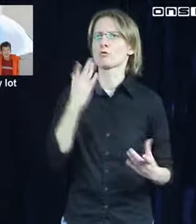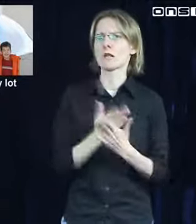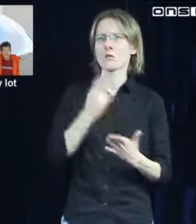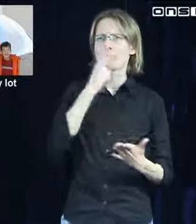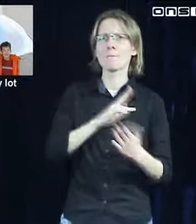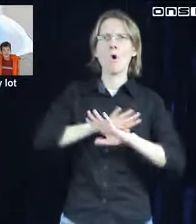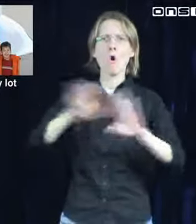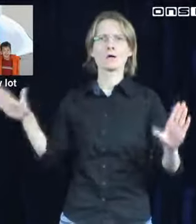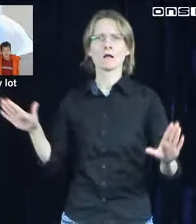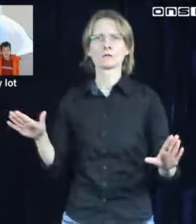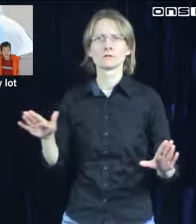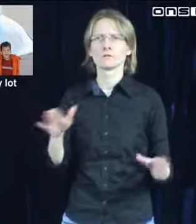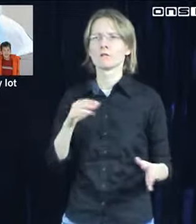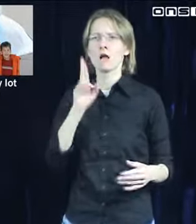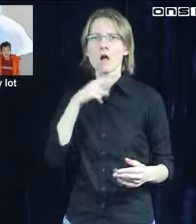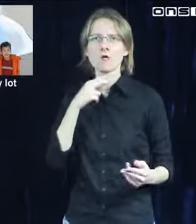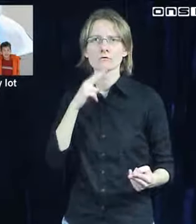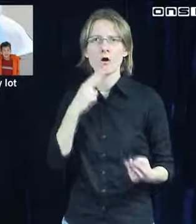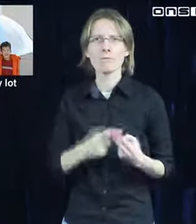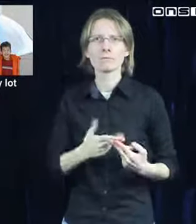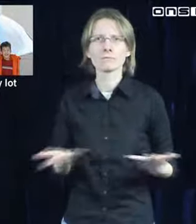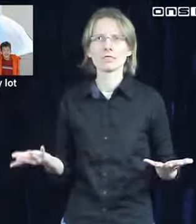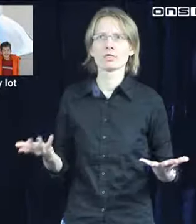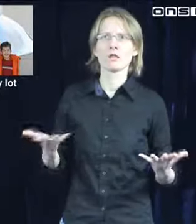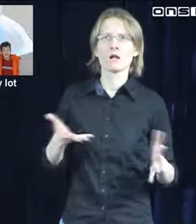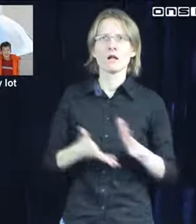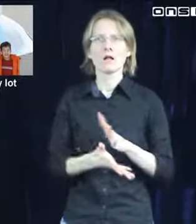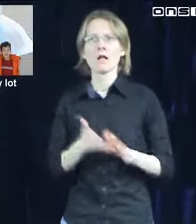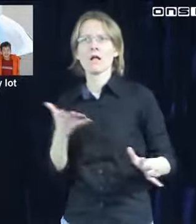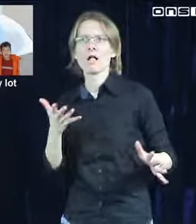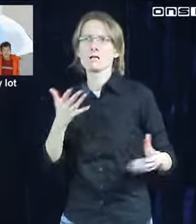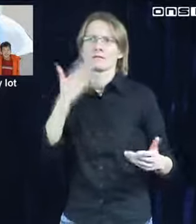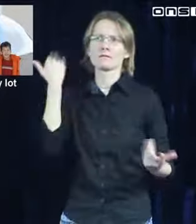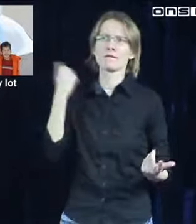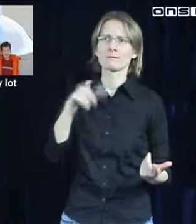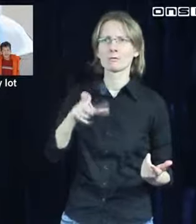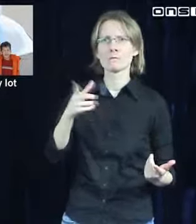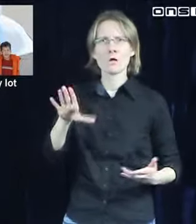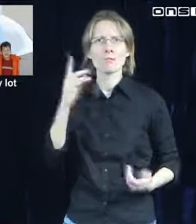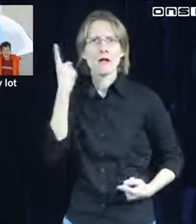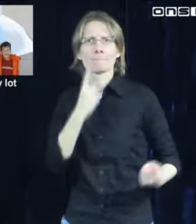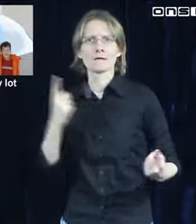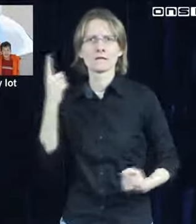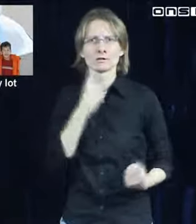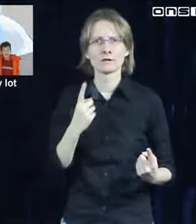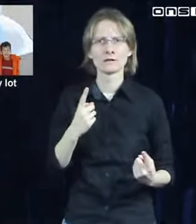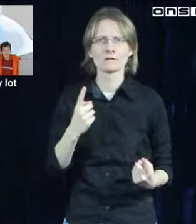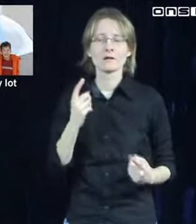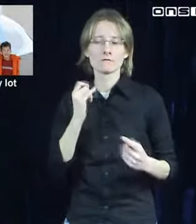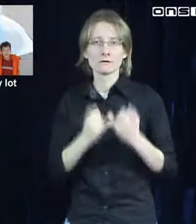trip, I'm going to go someday Take me to York, I'm going to see LA I really want